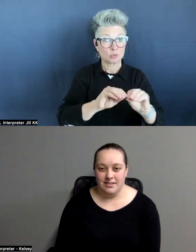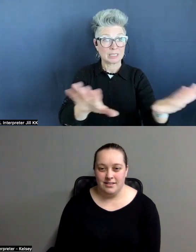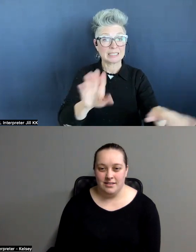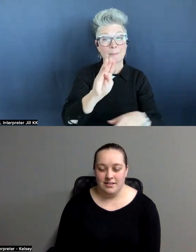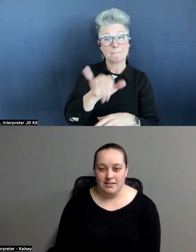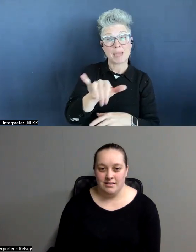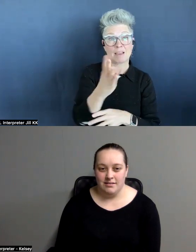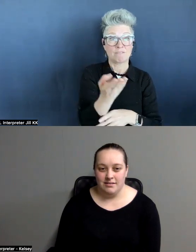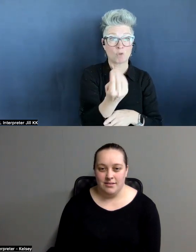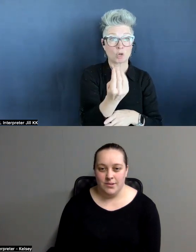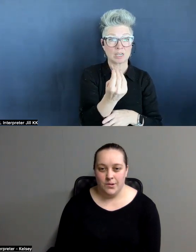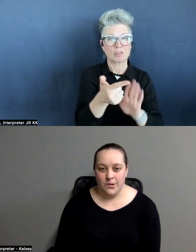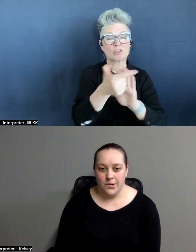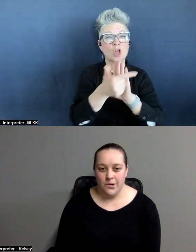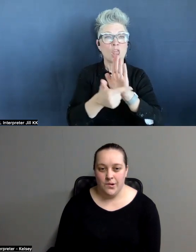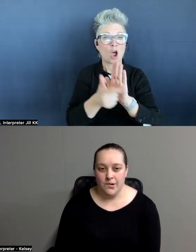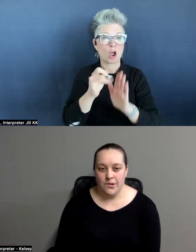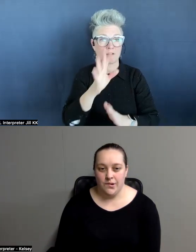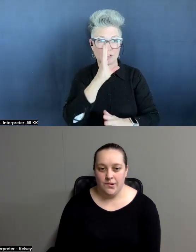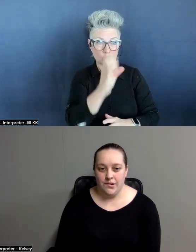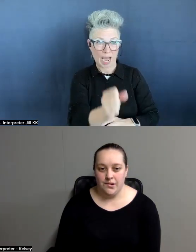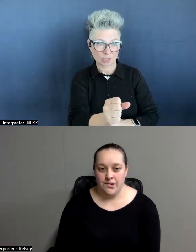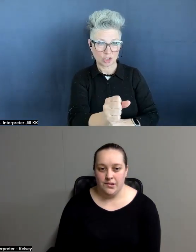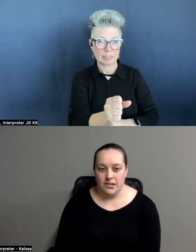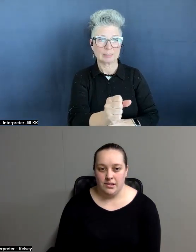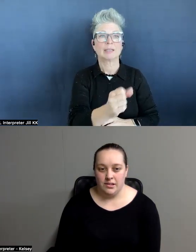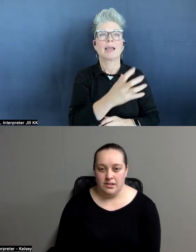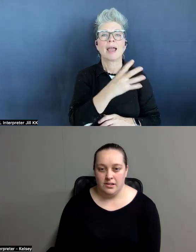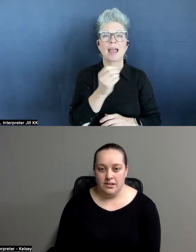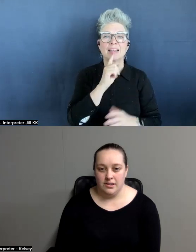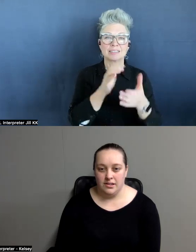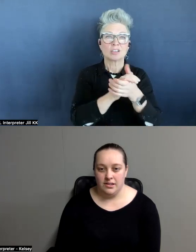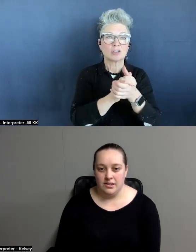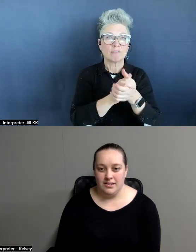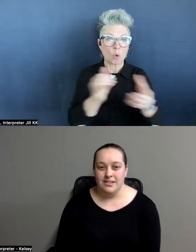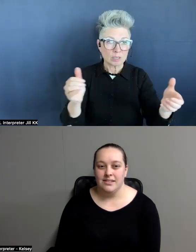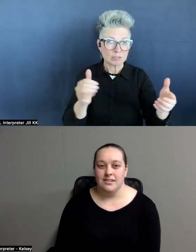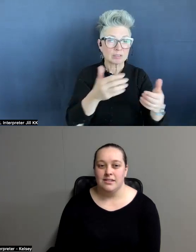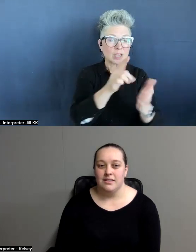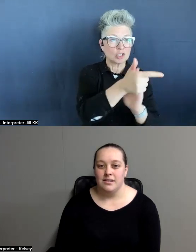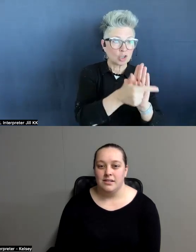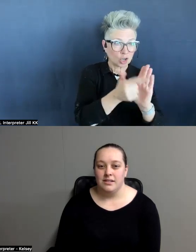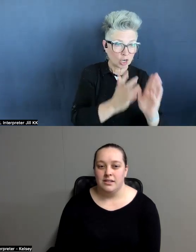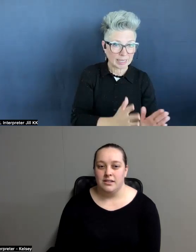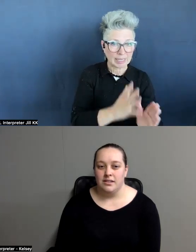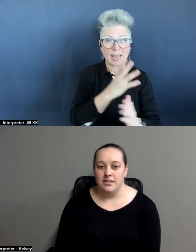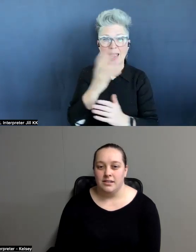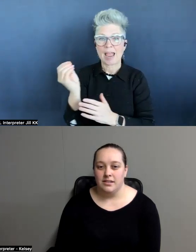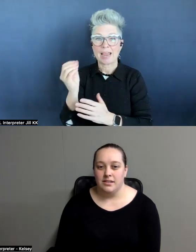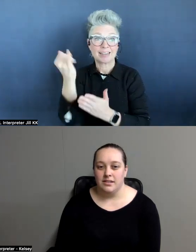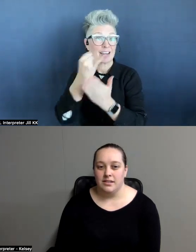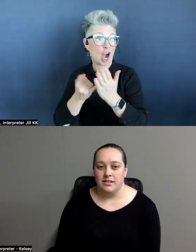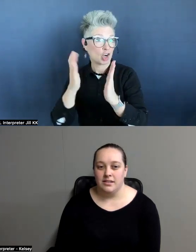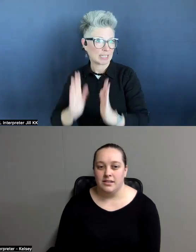It's called The Law of Attraction. And it's a divorce attorney and an artist